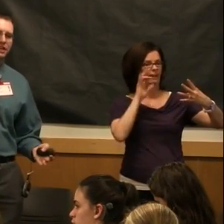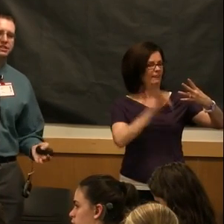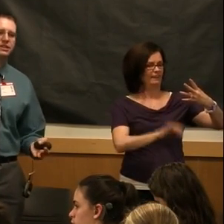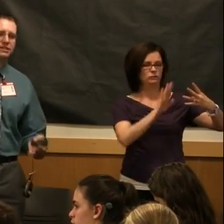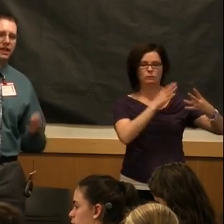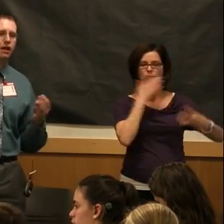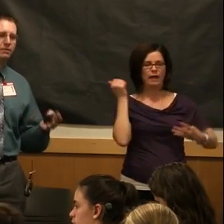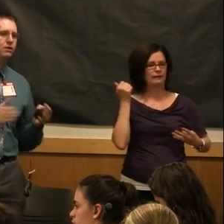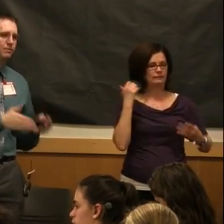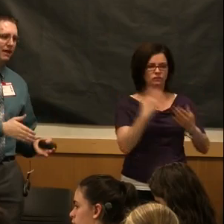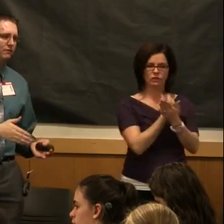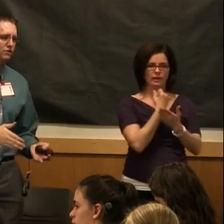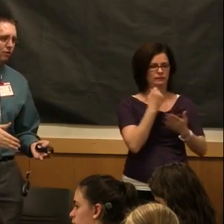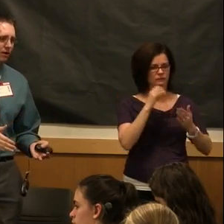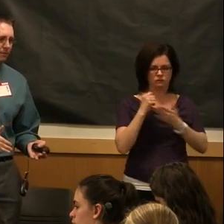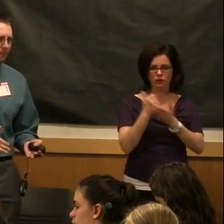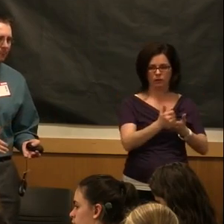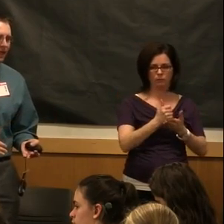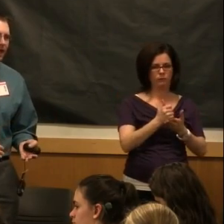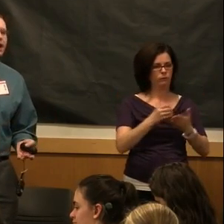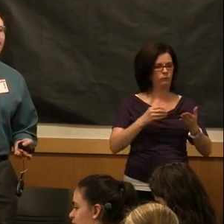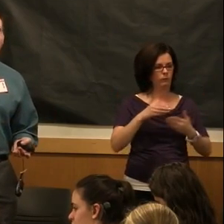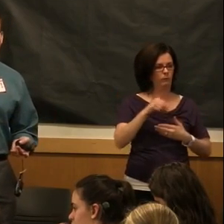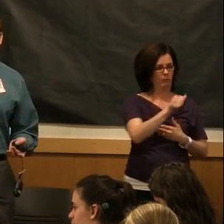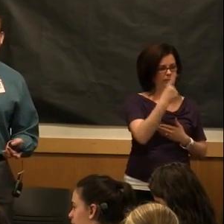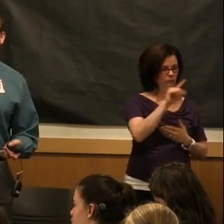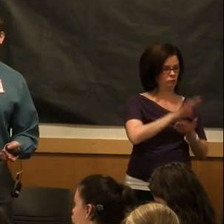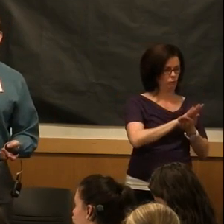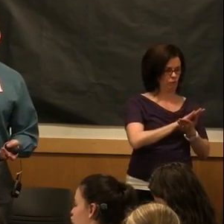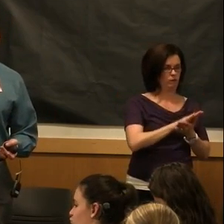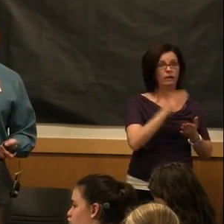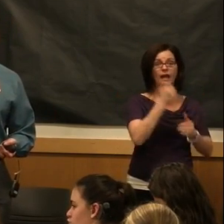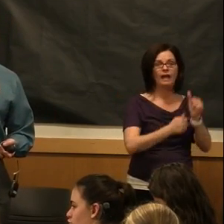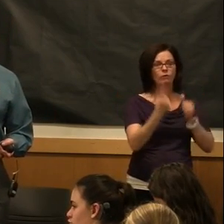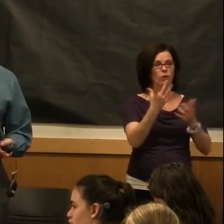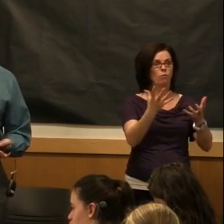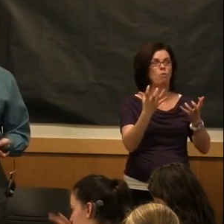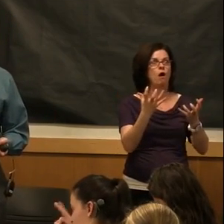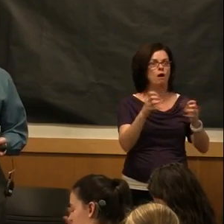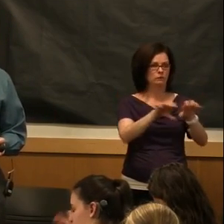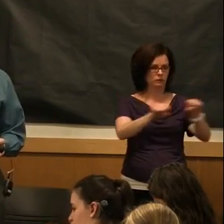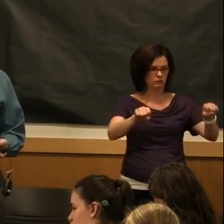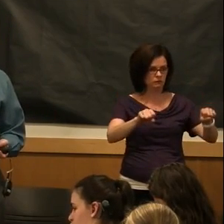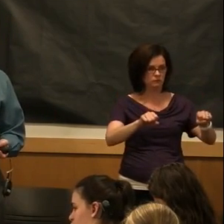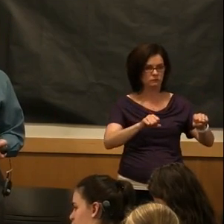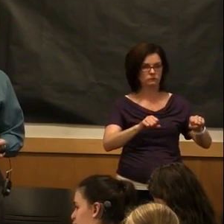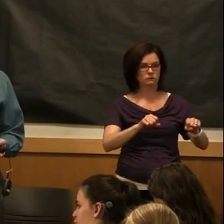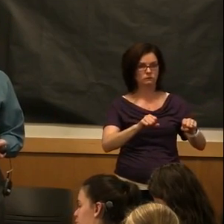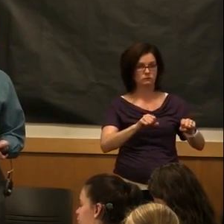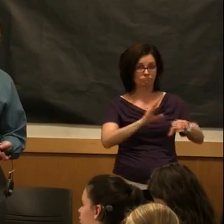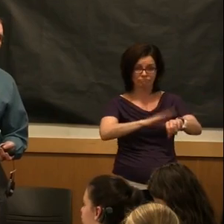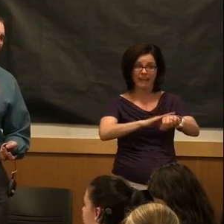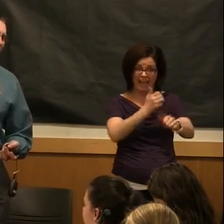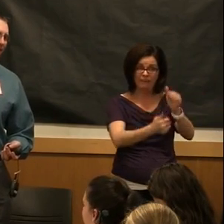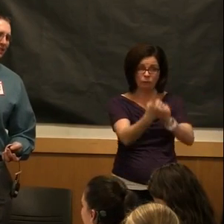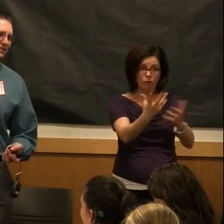your best chances at helping you to pay for school. Everybody wants scholarships. Be aware of that. You definitely want to be looking at